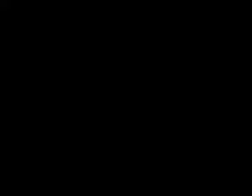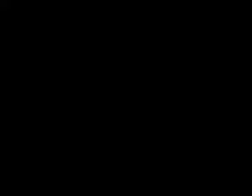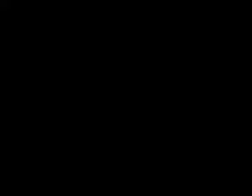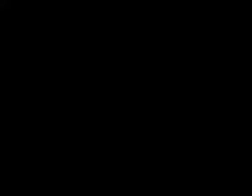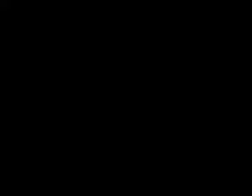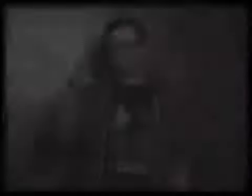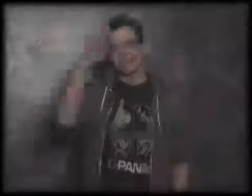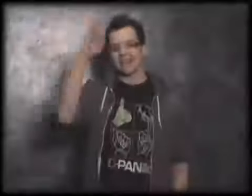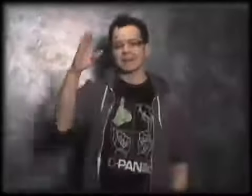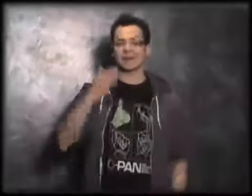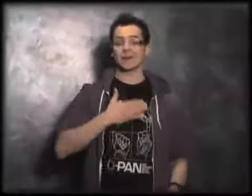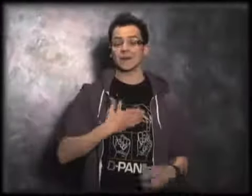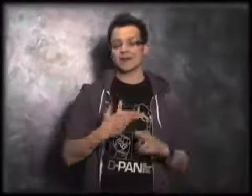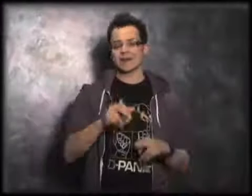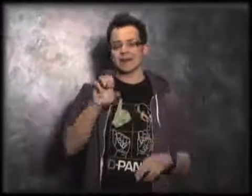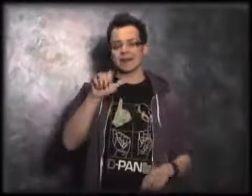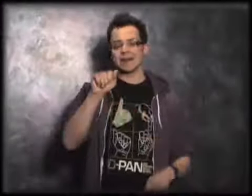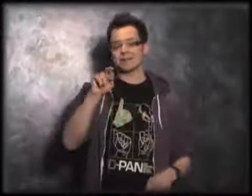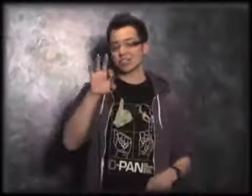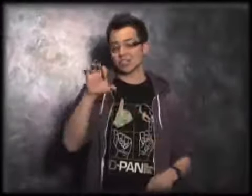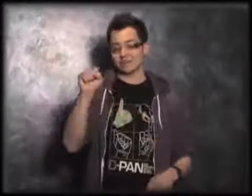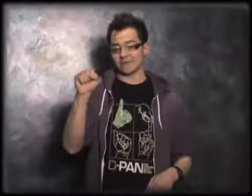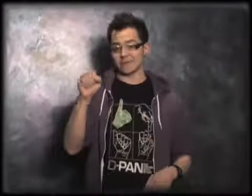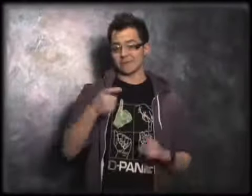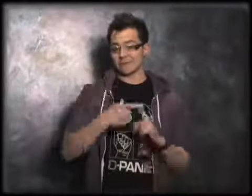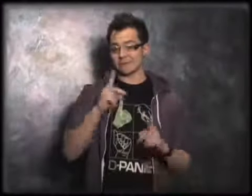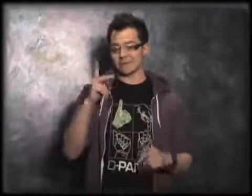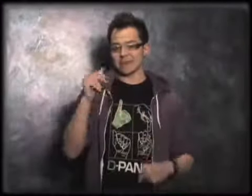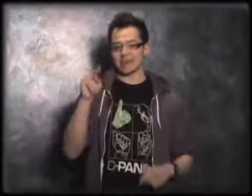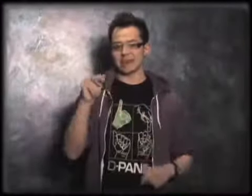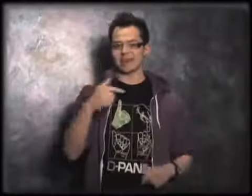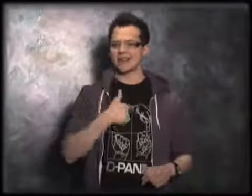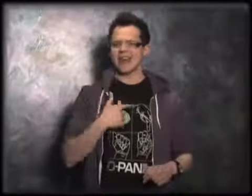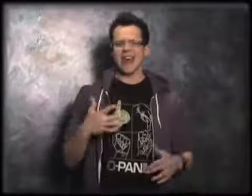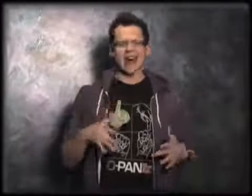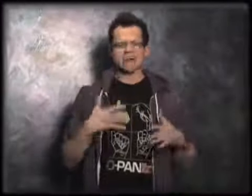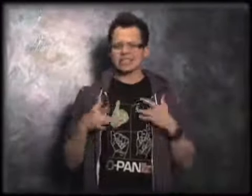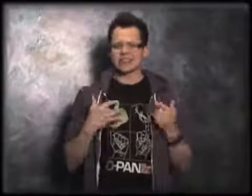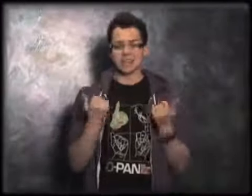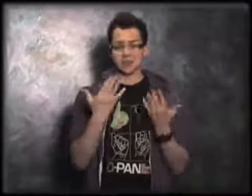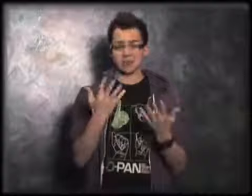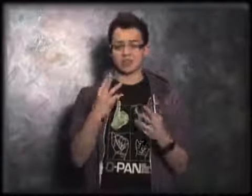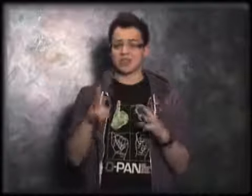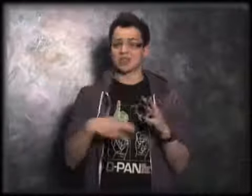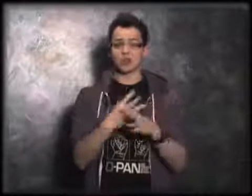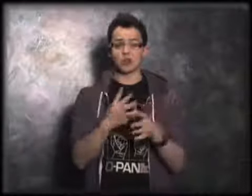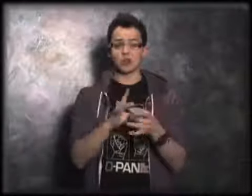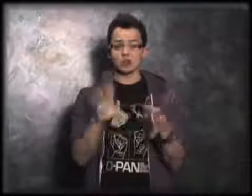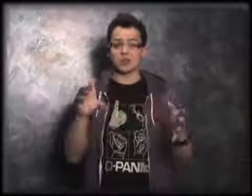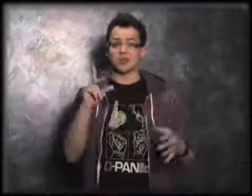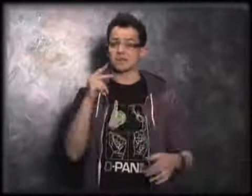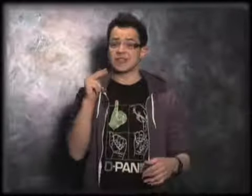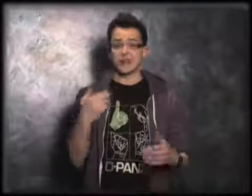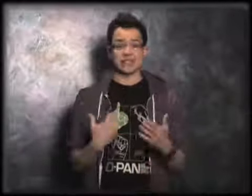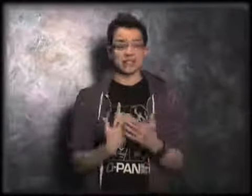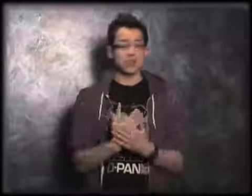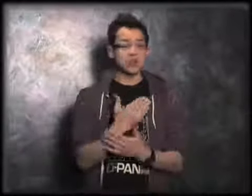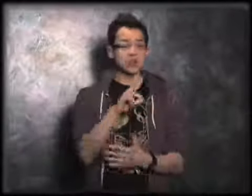Hello, my name is Sean Forbes from D-Pen. I'm excited to present the world premiere of D-Pen's newest